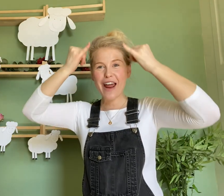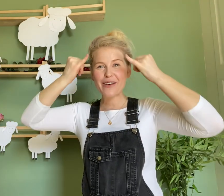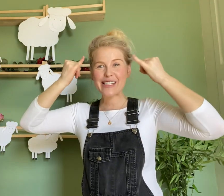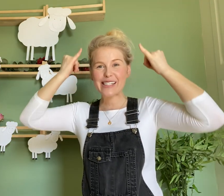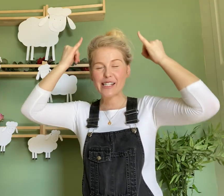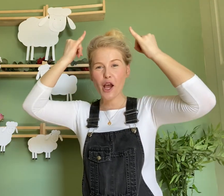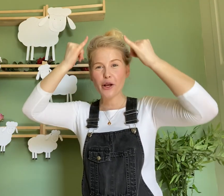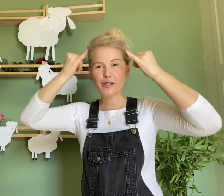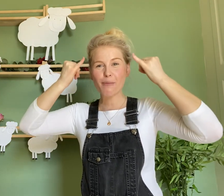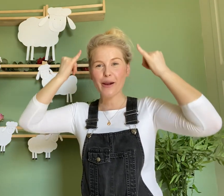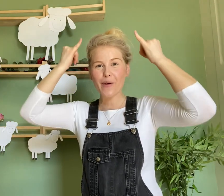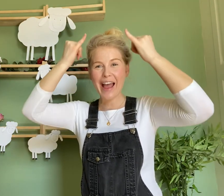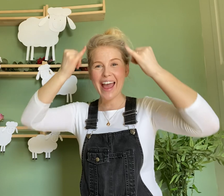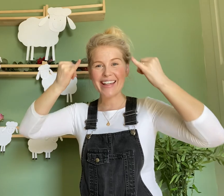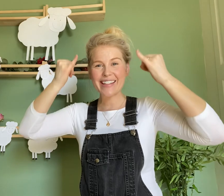round in circles by your head.